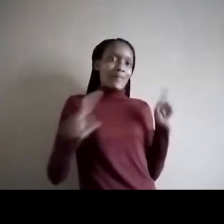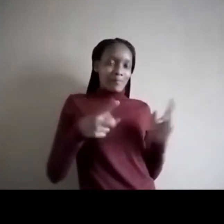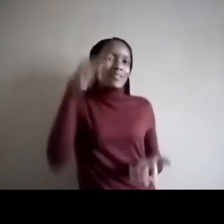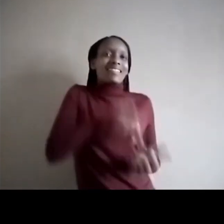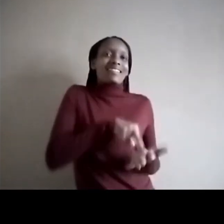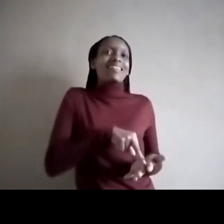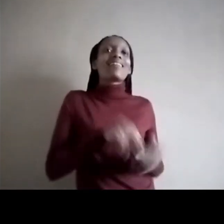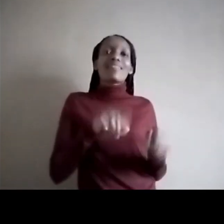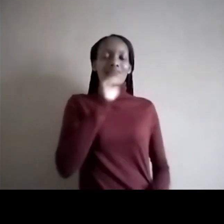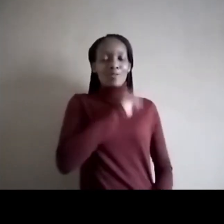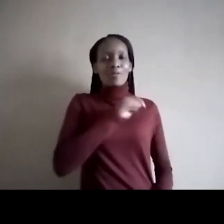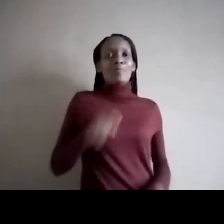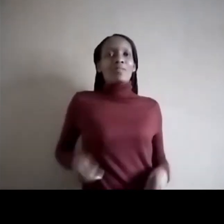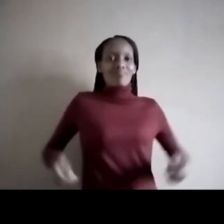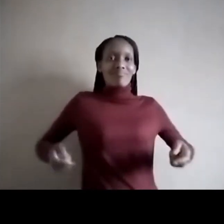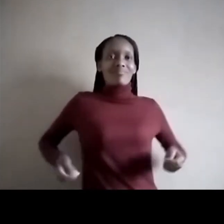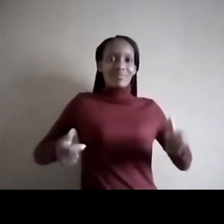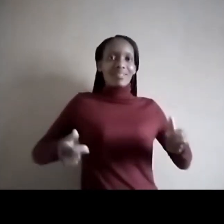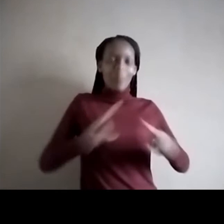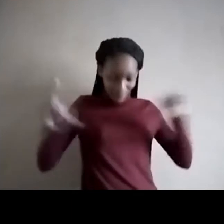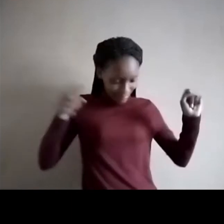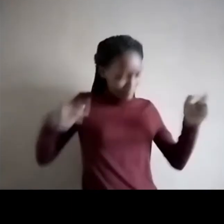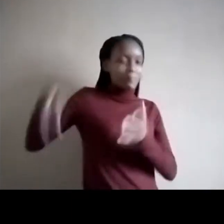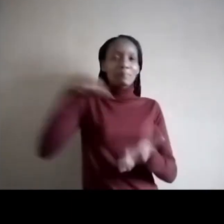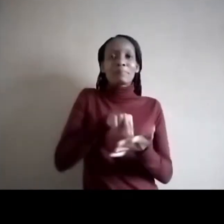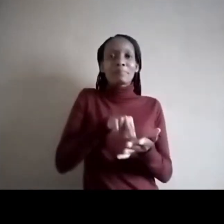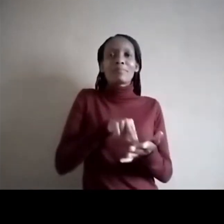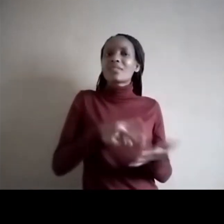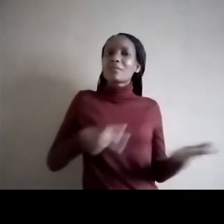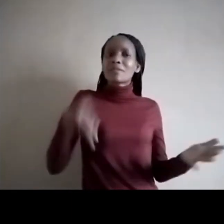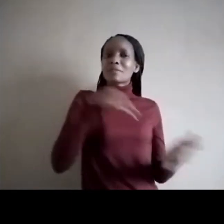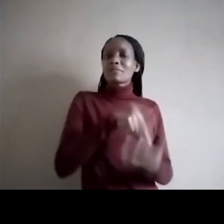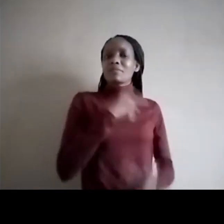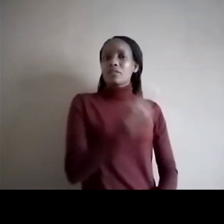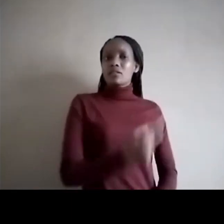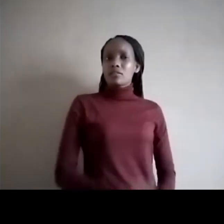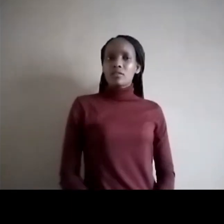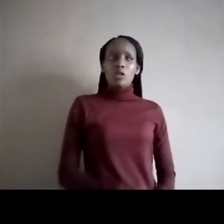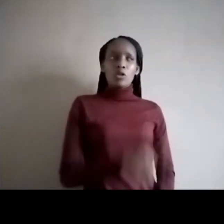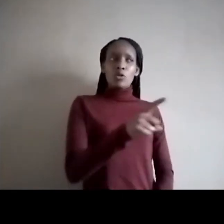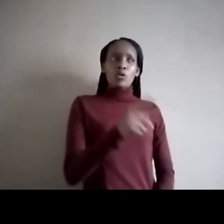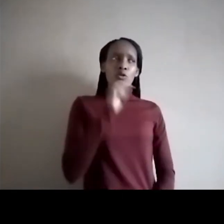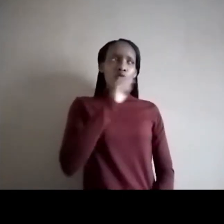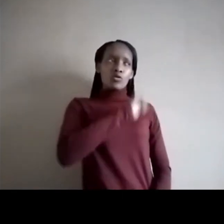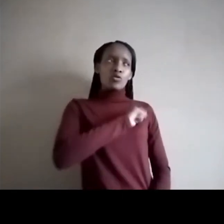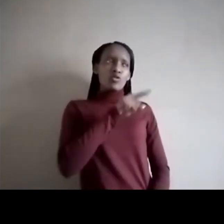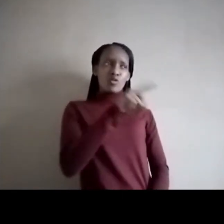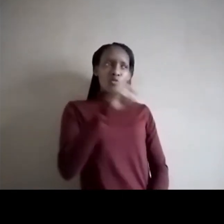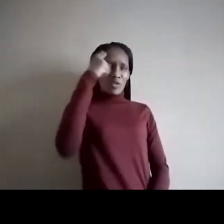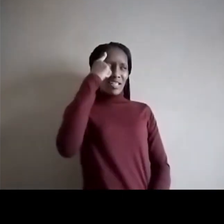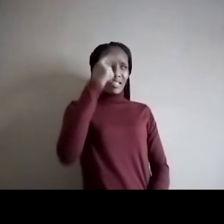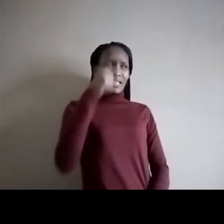that a person in a wheelchair cannot stand up. I stood up and I said, do you really think you are impressing anyone with these